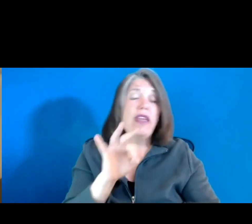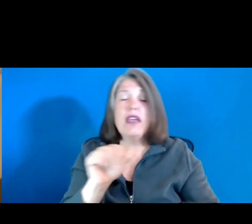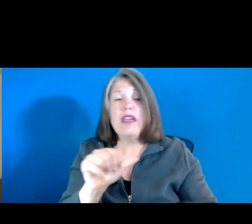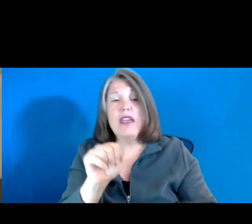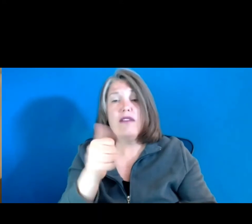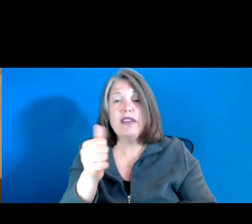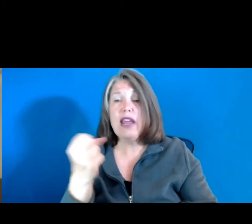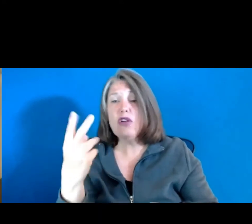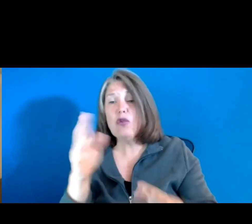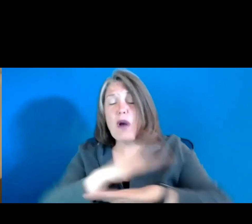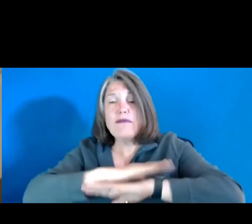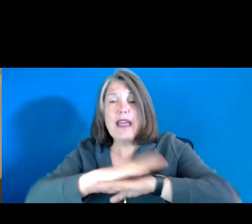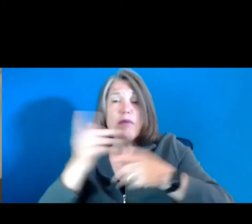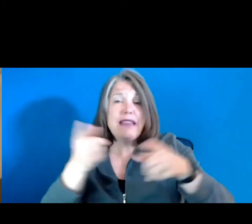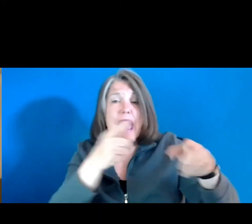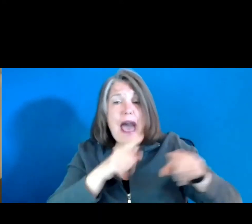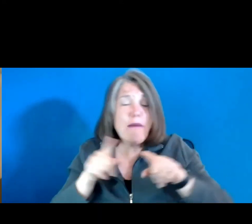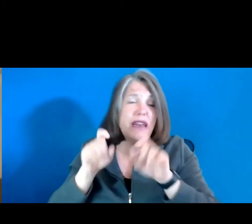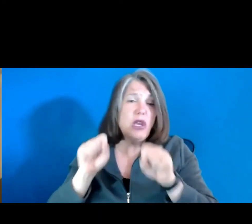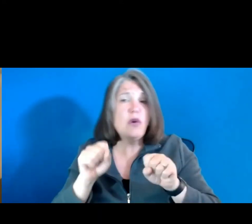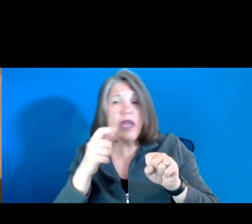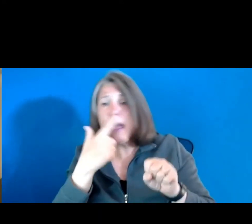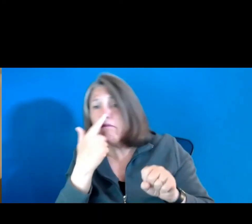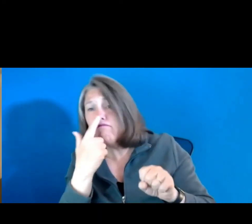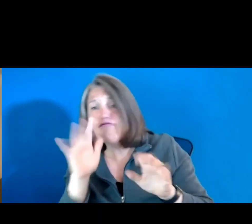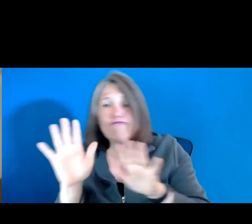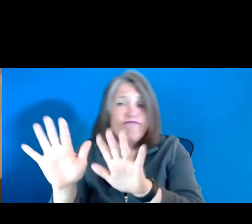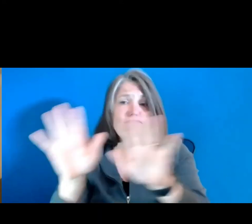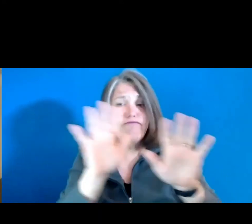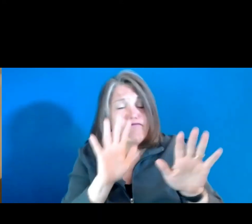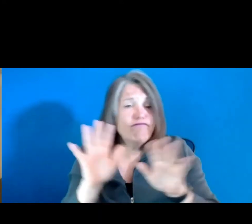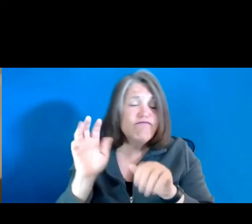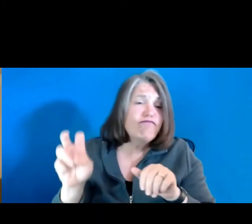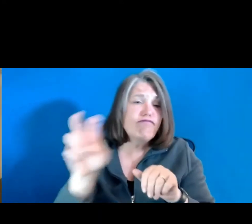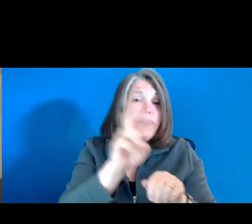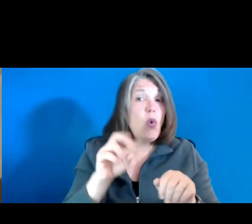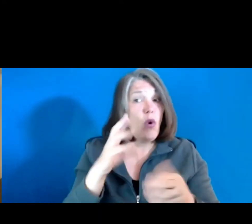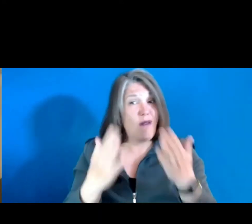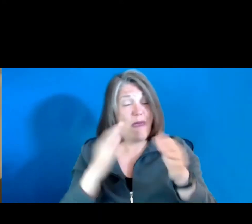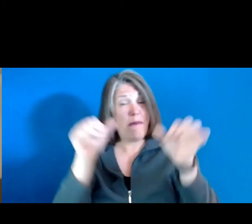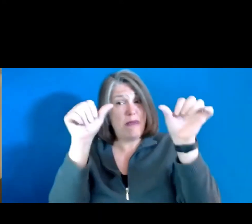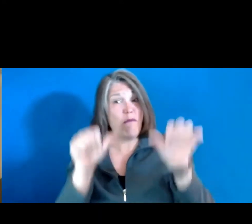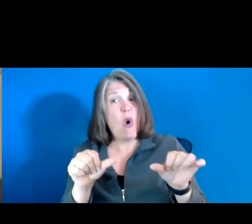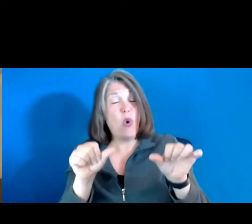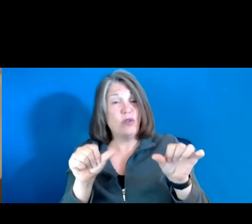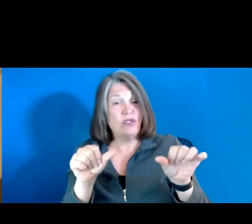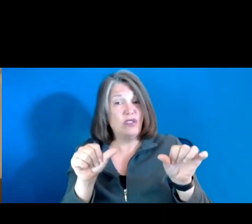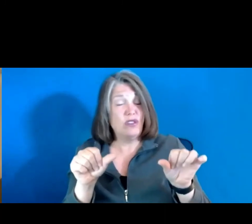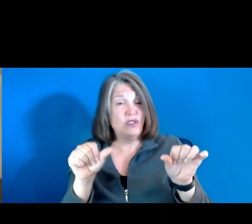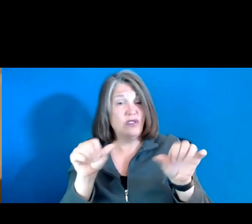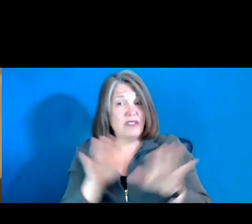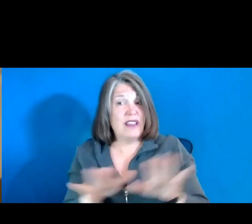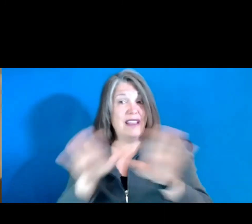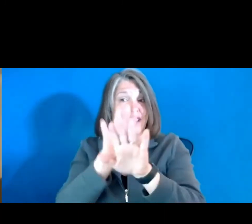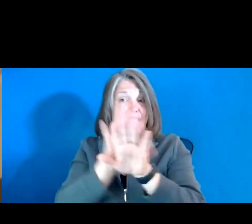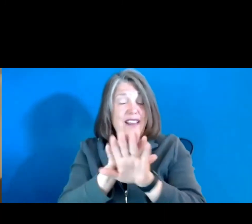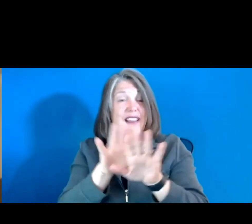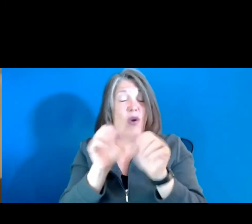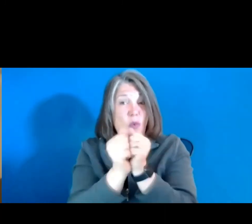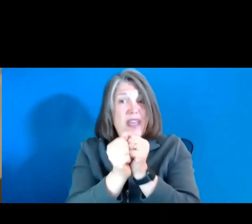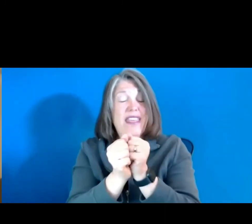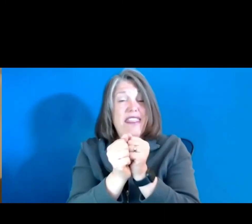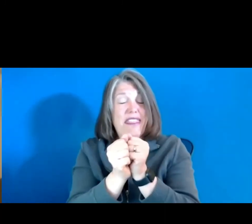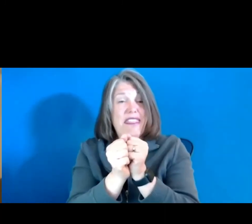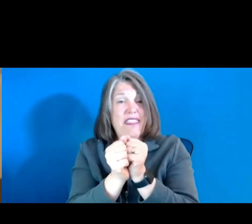or 12 of those tables. Or there may be posters embedded around a theme that has been